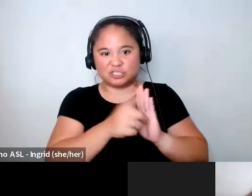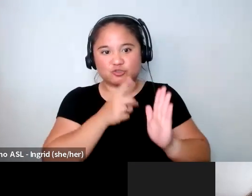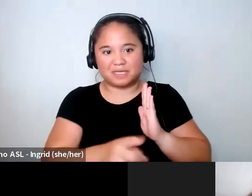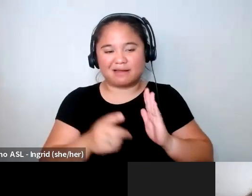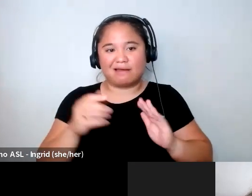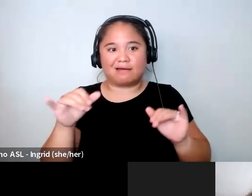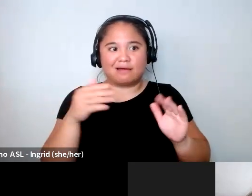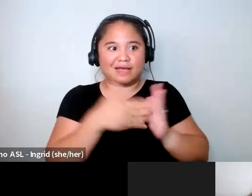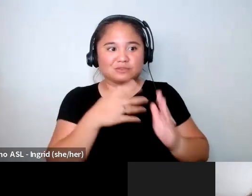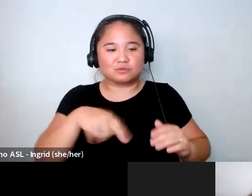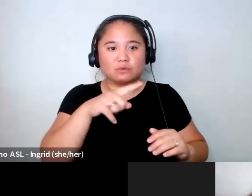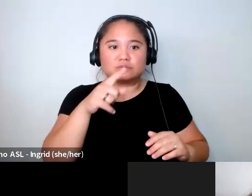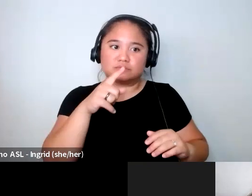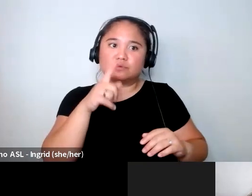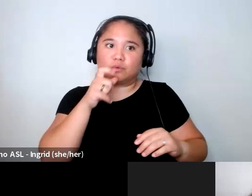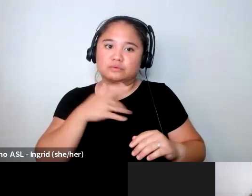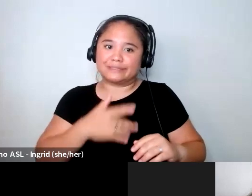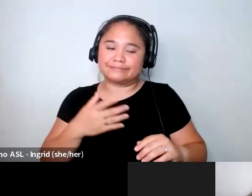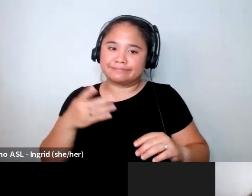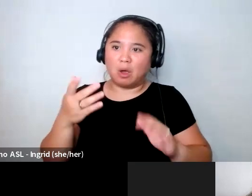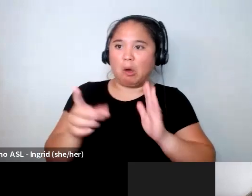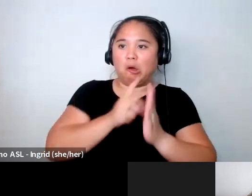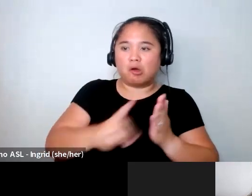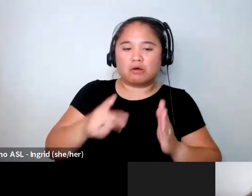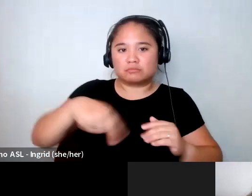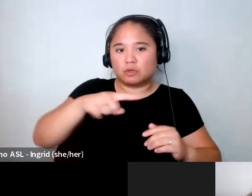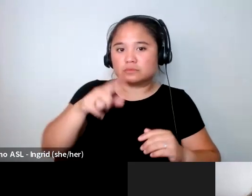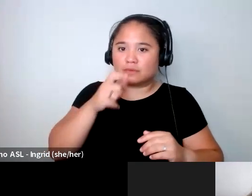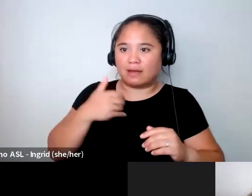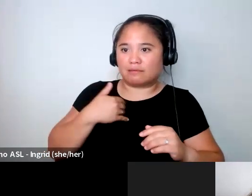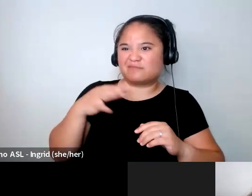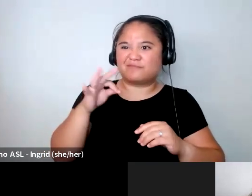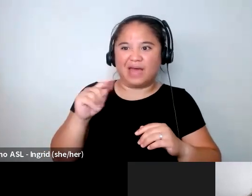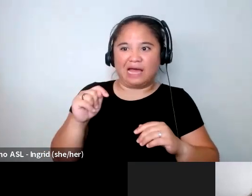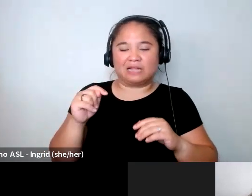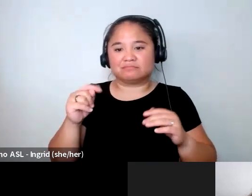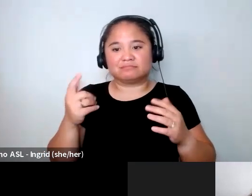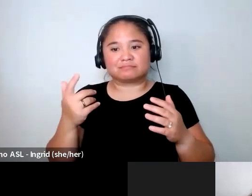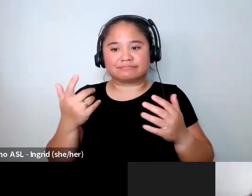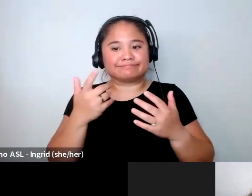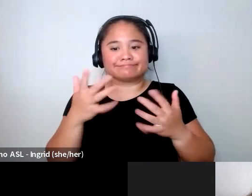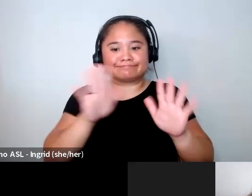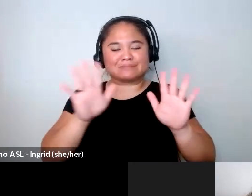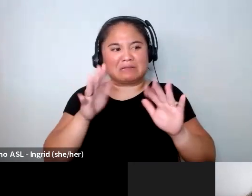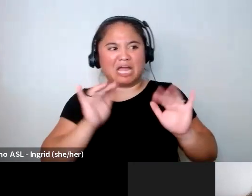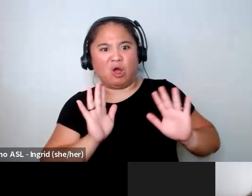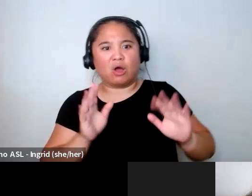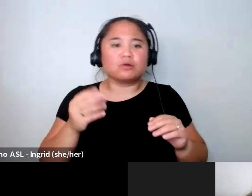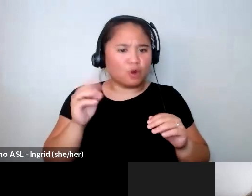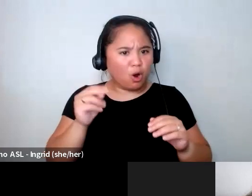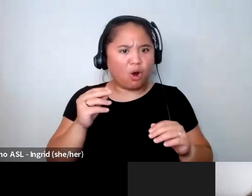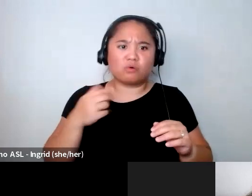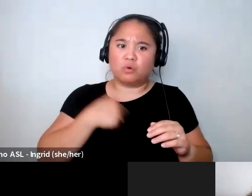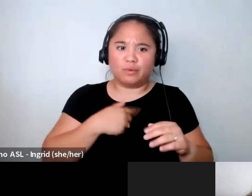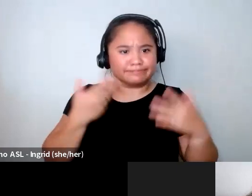please sign the petition today it would really make an impact and mean a lot I'd also like to introduce our interpreters from